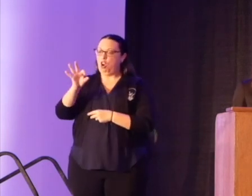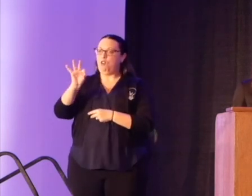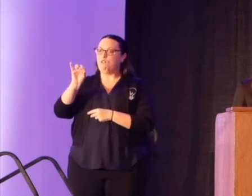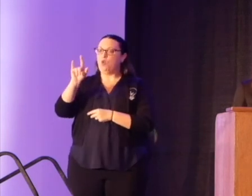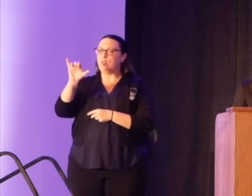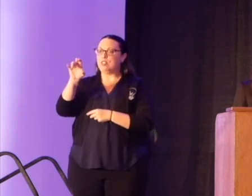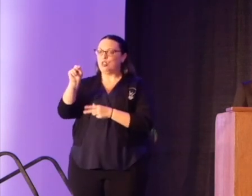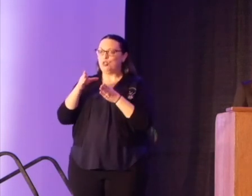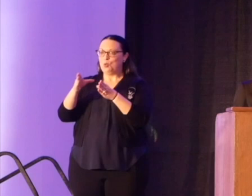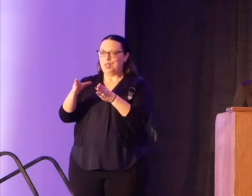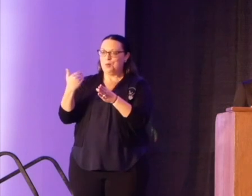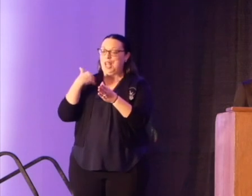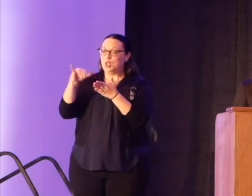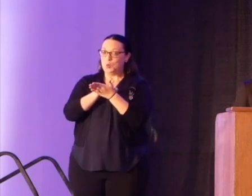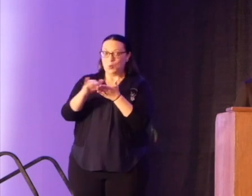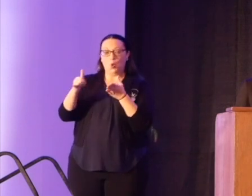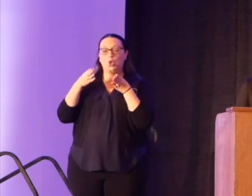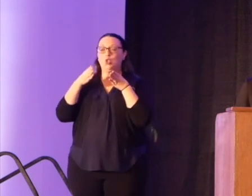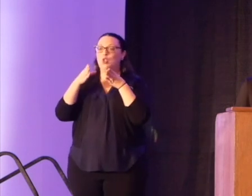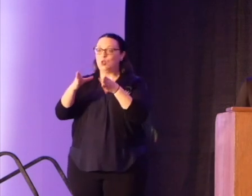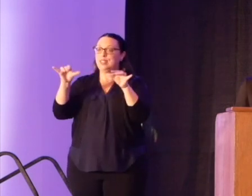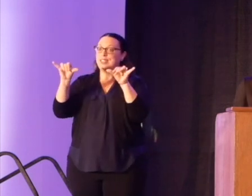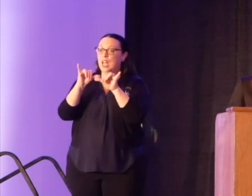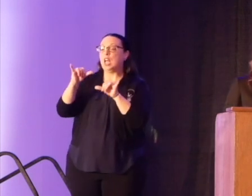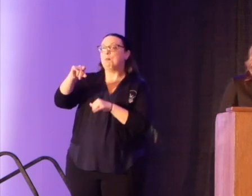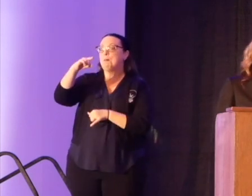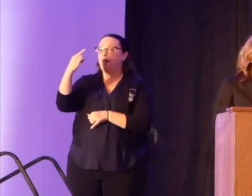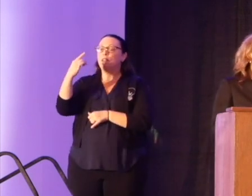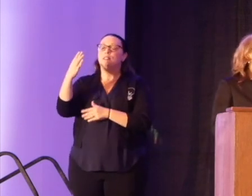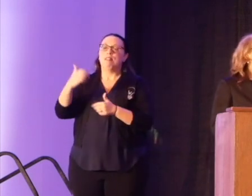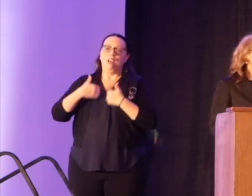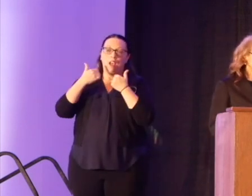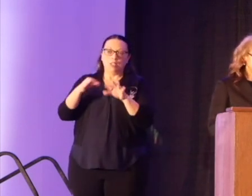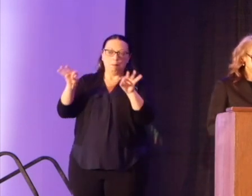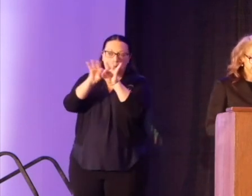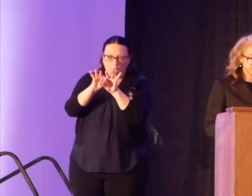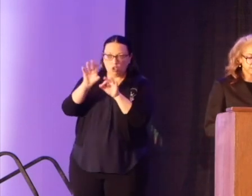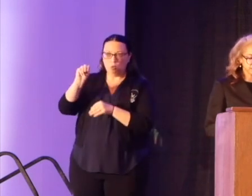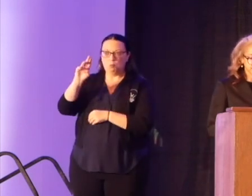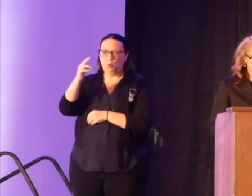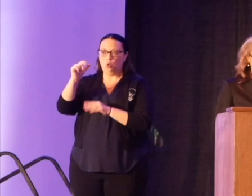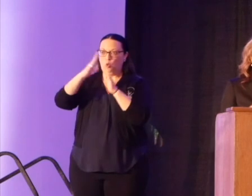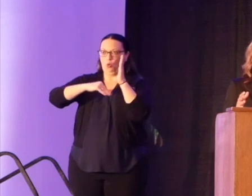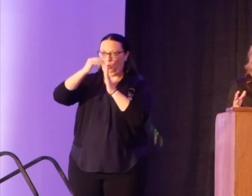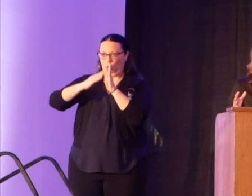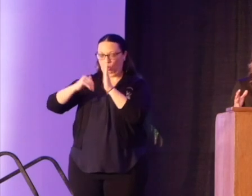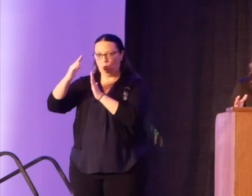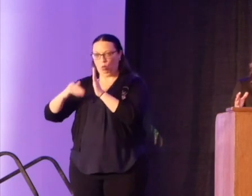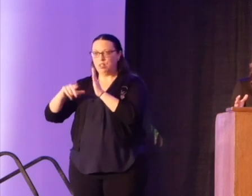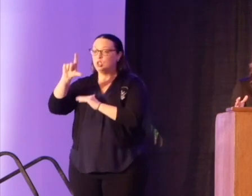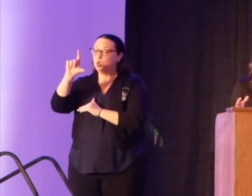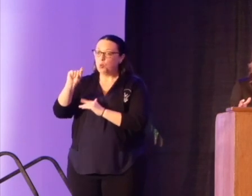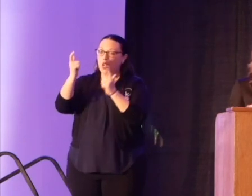created New York State's first street-sized Black Lives Matter mural, particularly poignant in the detail of 20